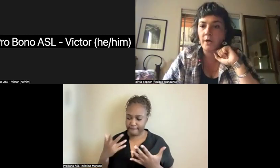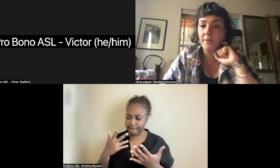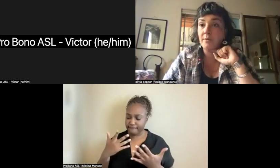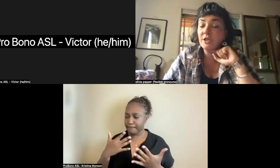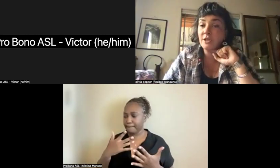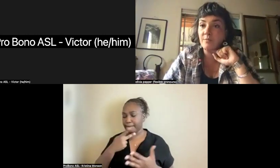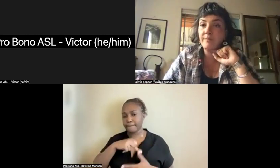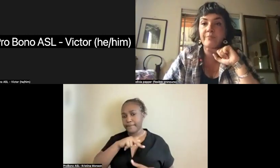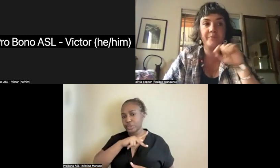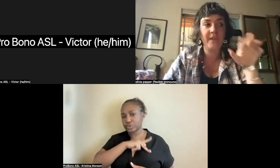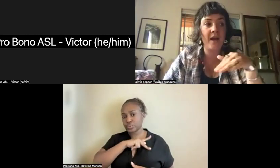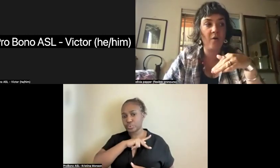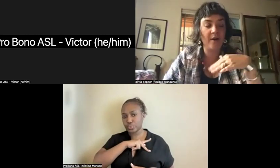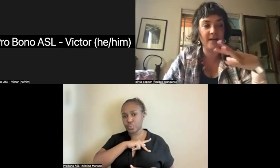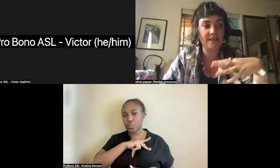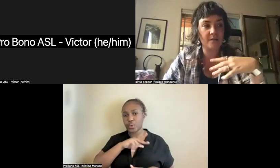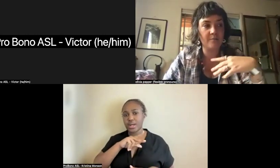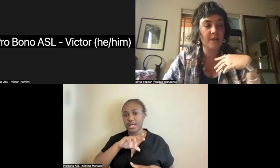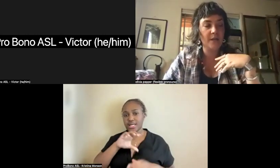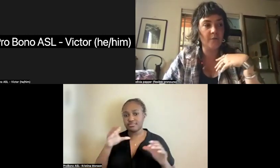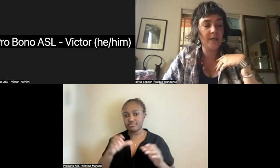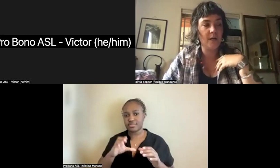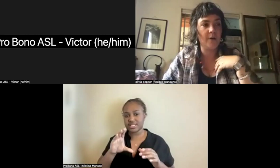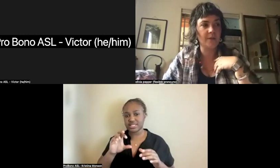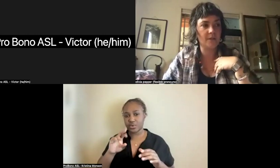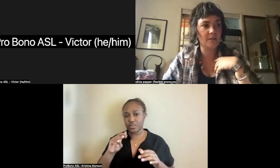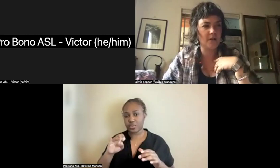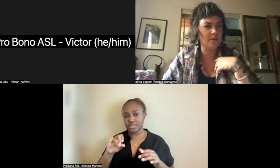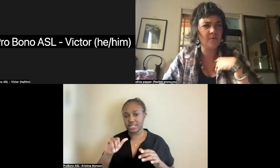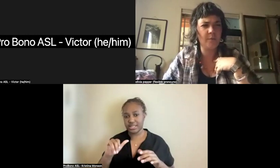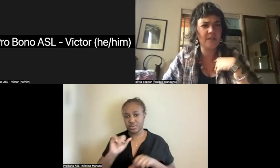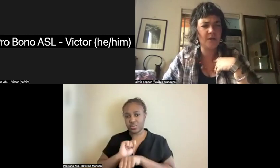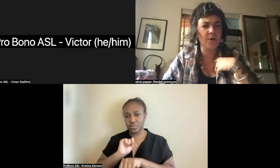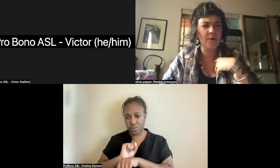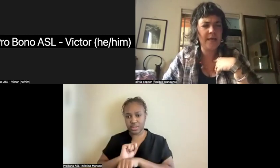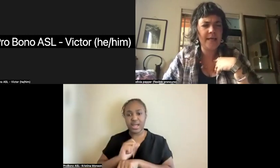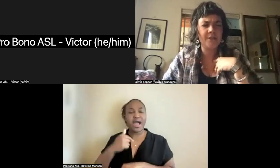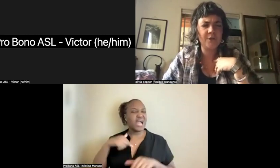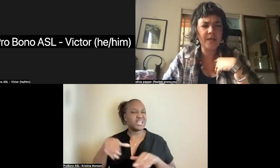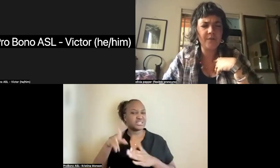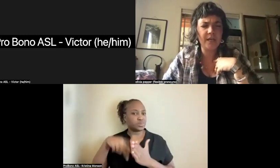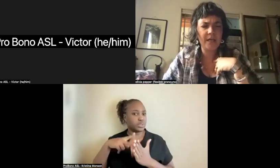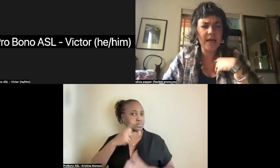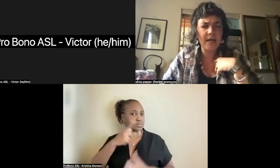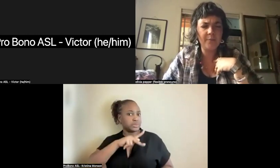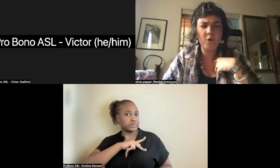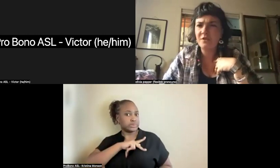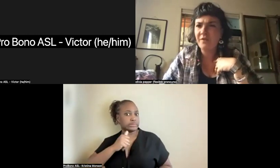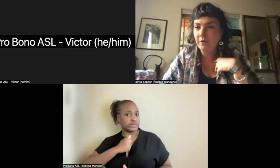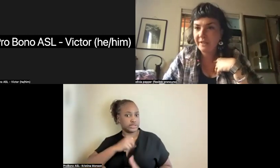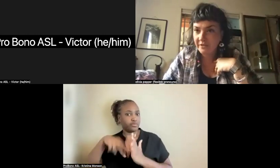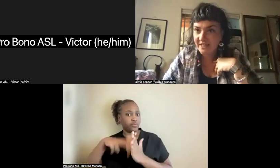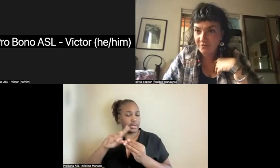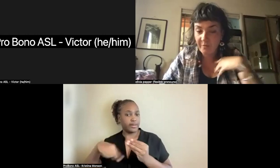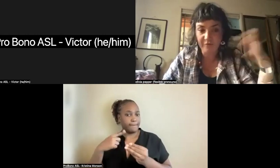work that was actually now I did some reading about this, uh, several weeks ago. It turns out that he had a post